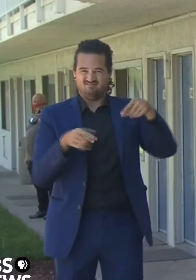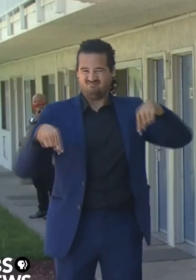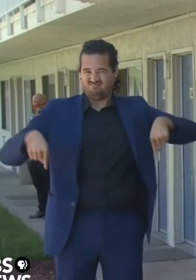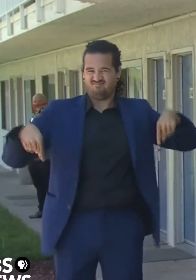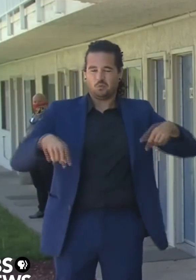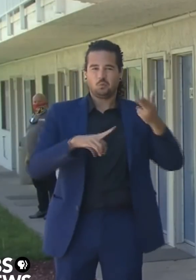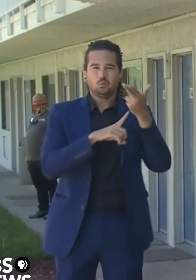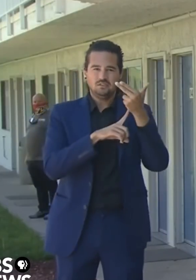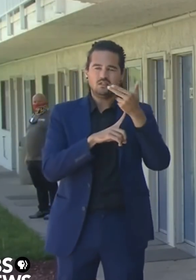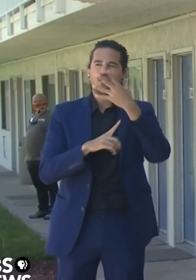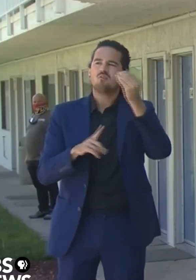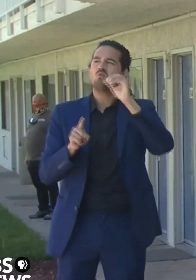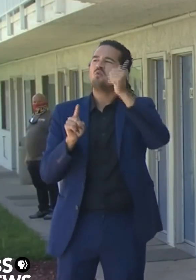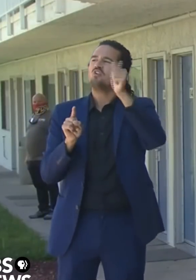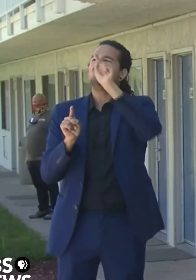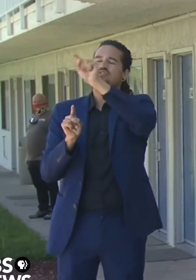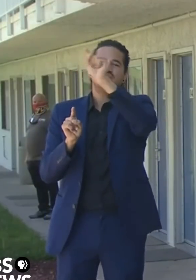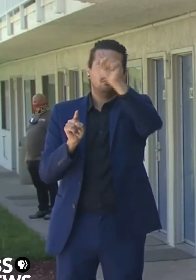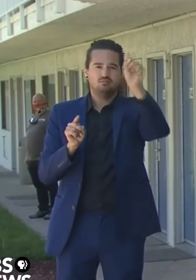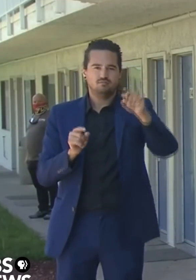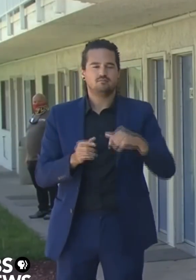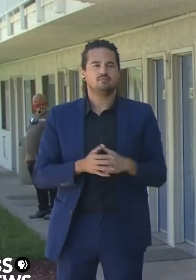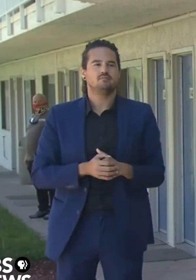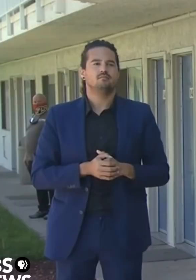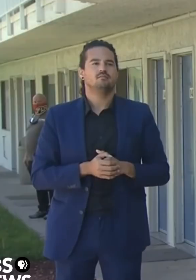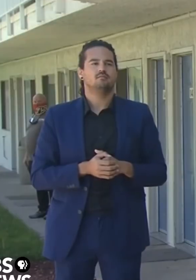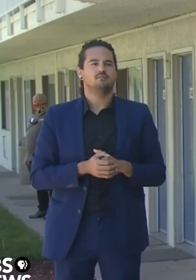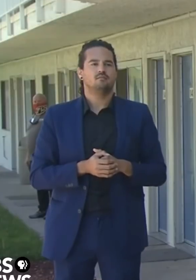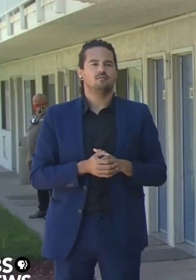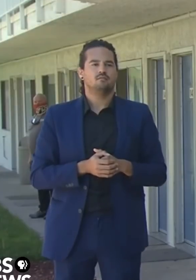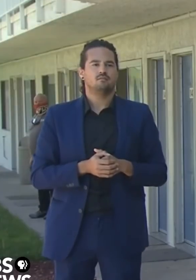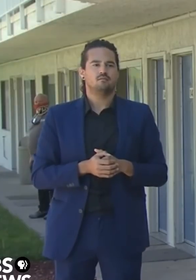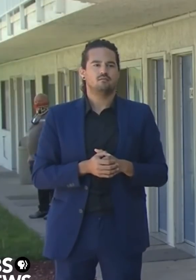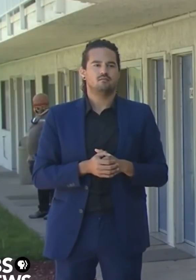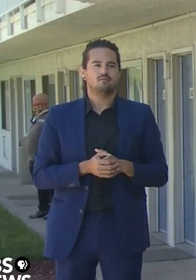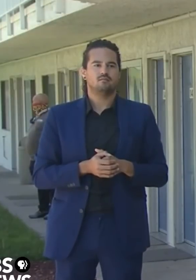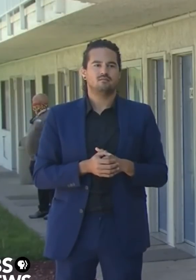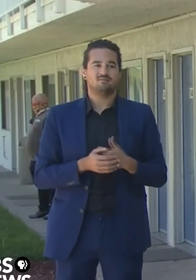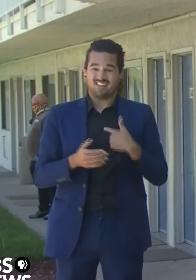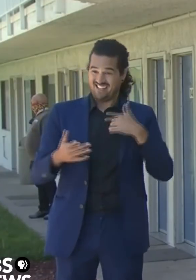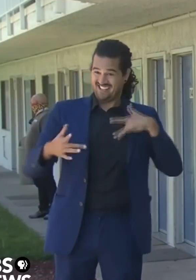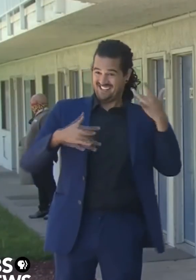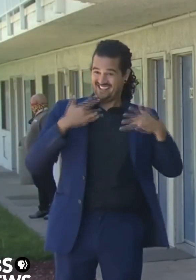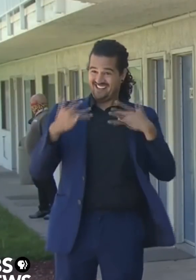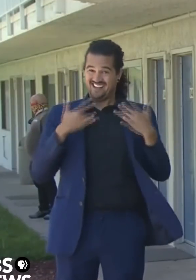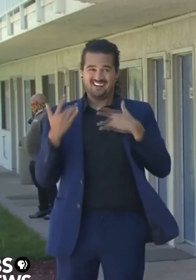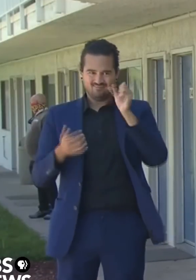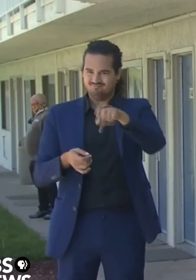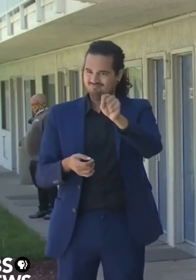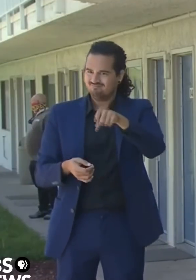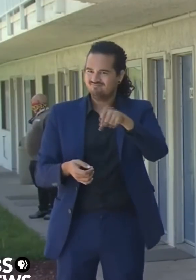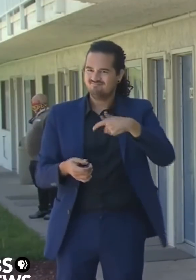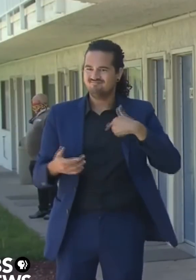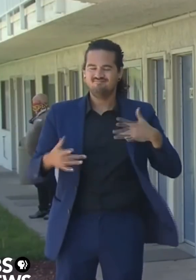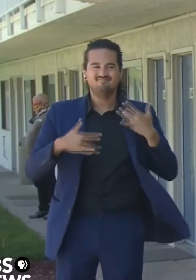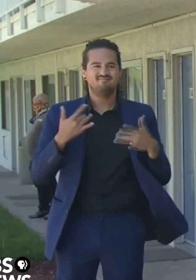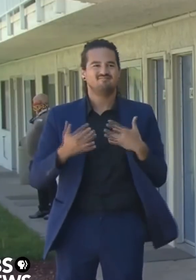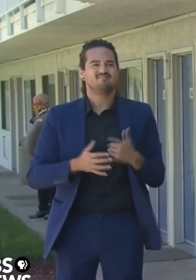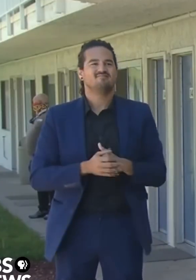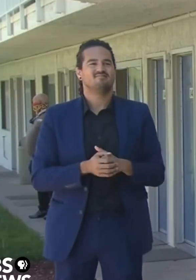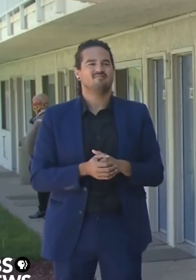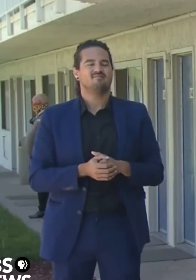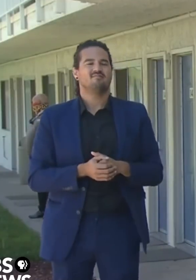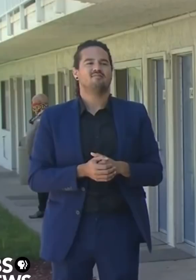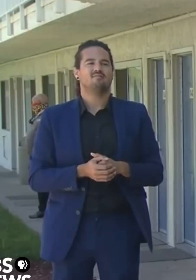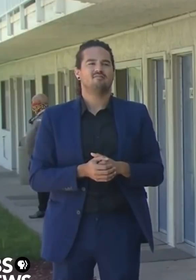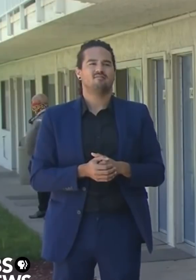If I appear to be enthusiastic, it is because I am. For years and years and years as a former county supervisor myself, a